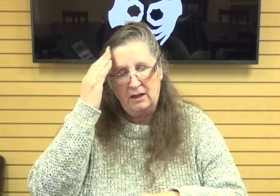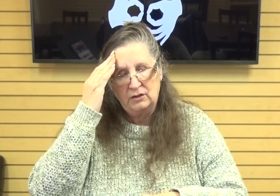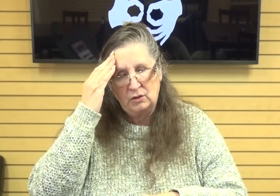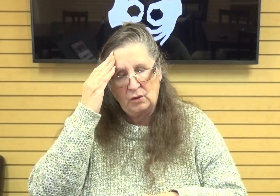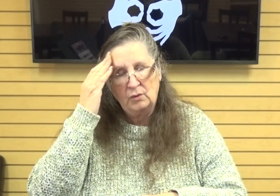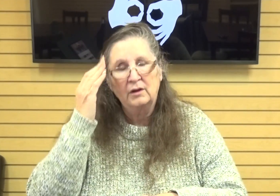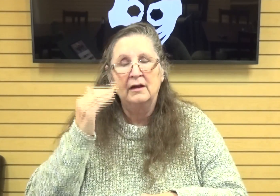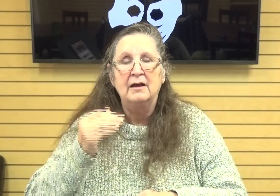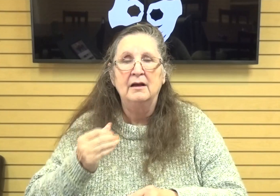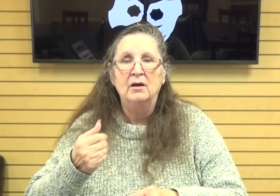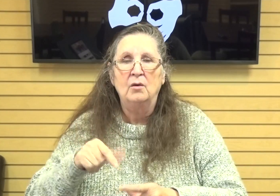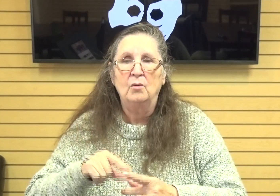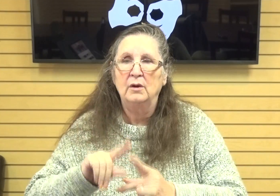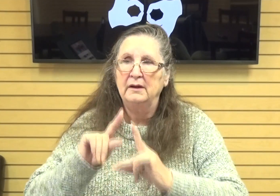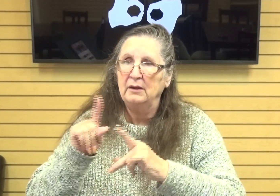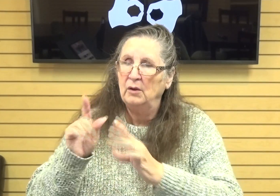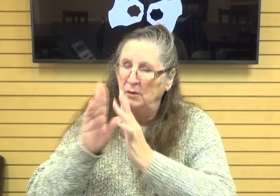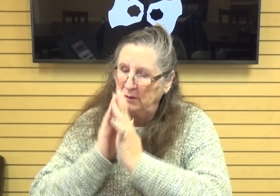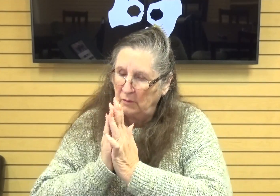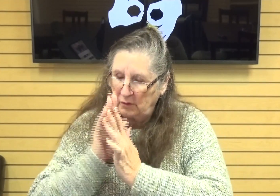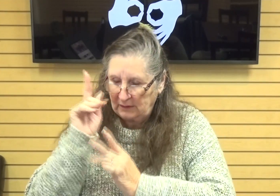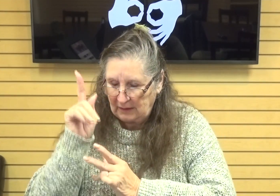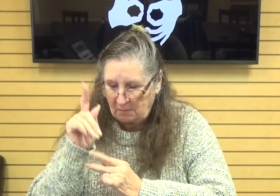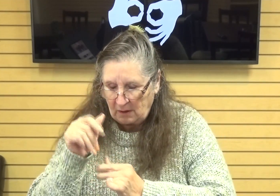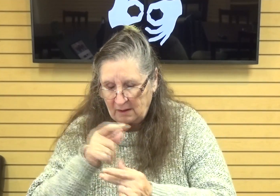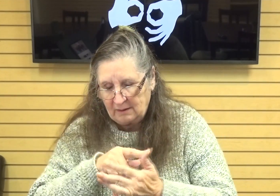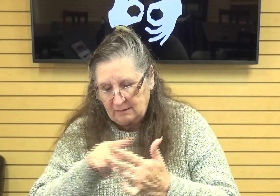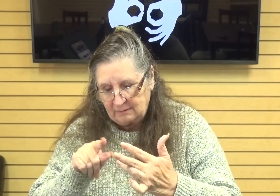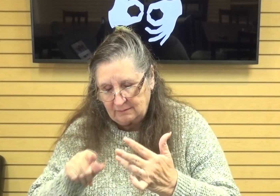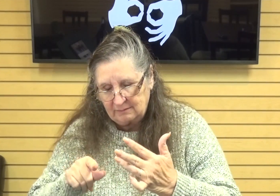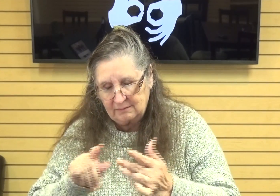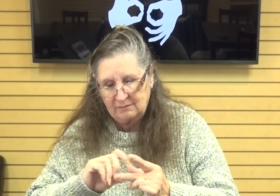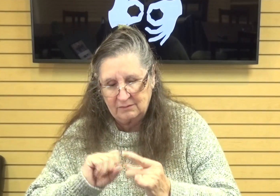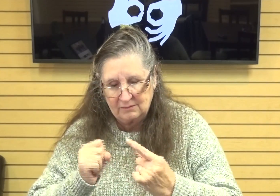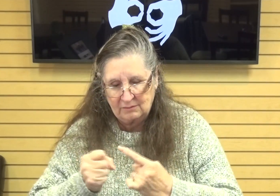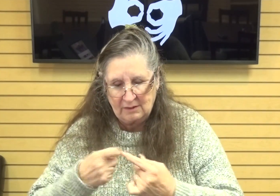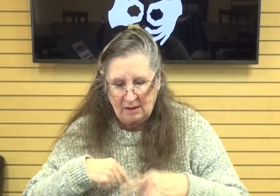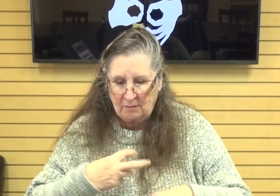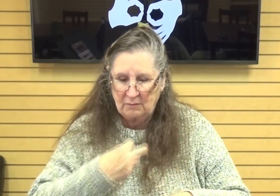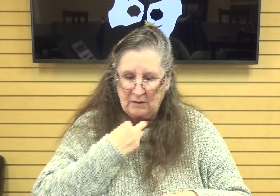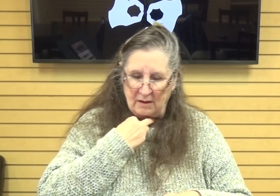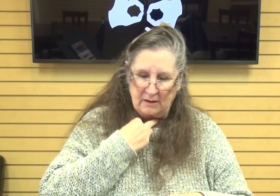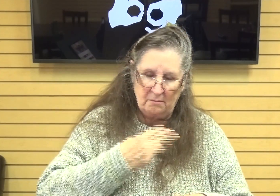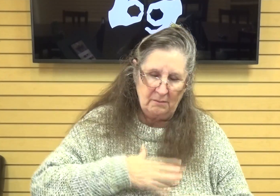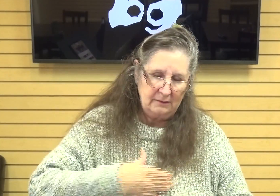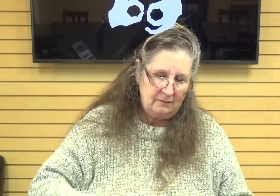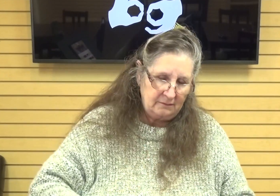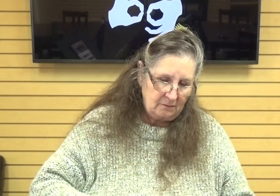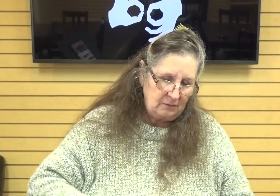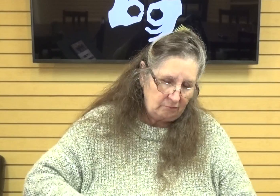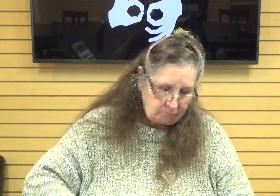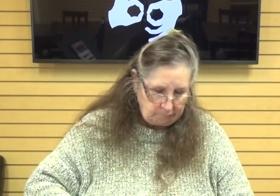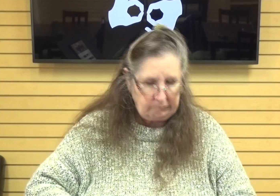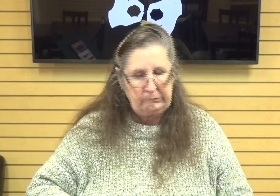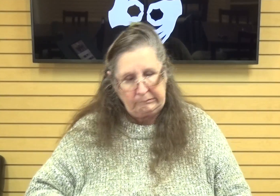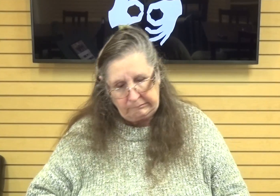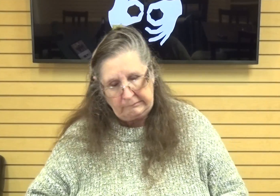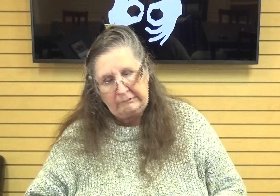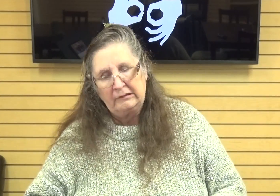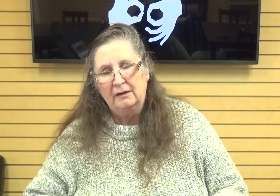lot of times when i go and i'm praying to him about different situations and i'm so caught up and my stomach is hurting and i'm just so sad i just